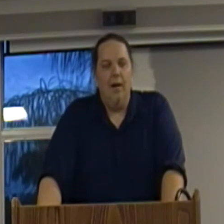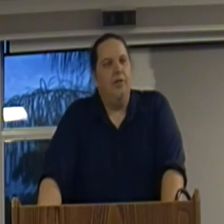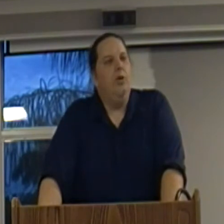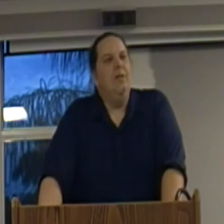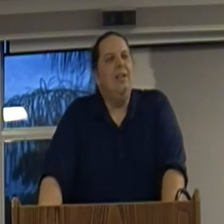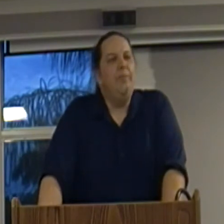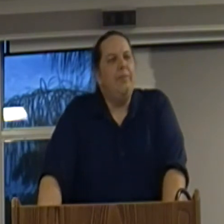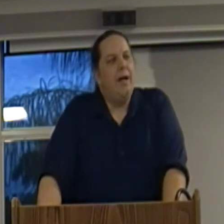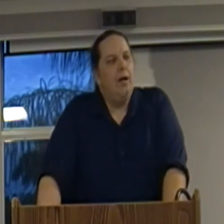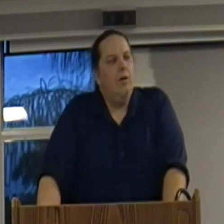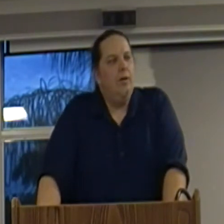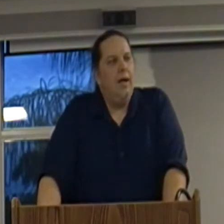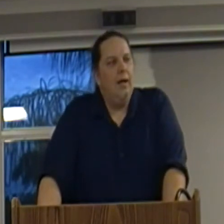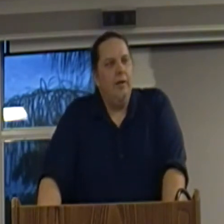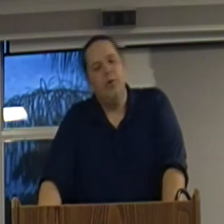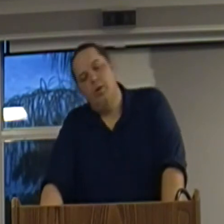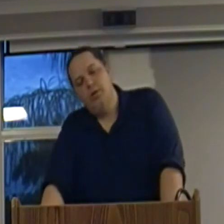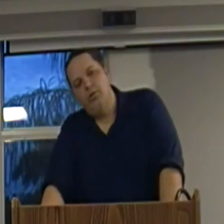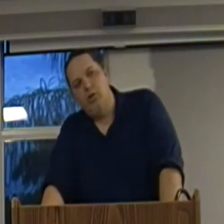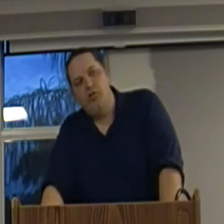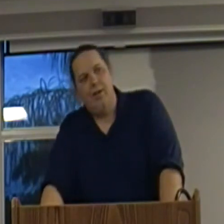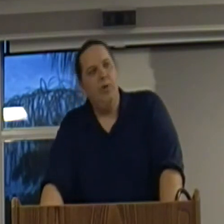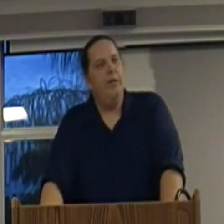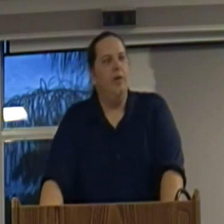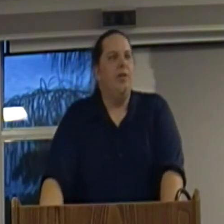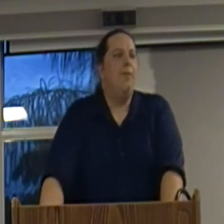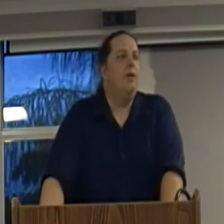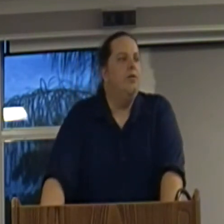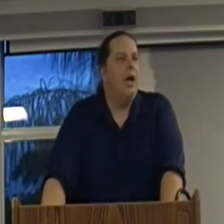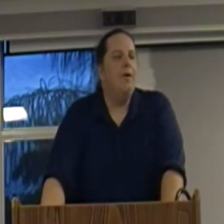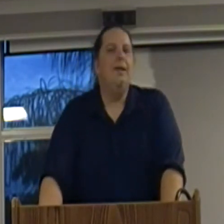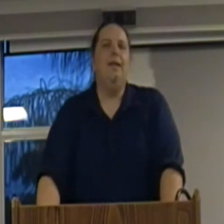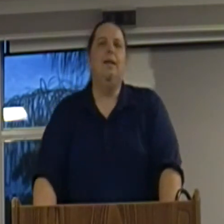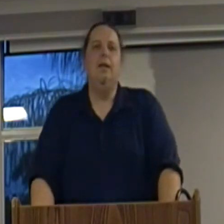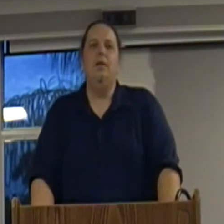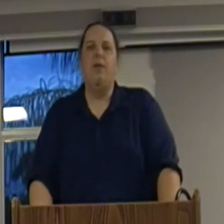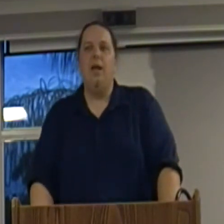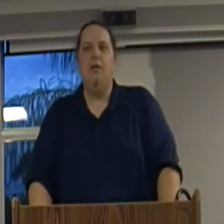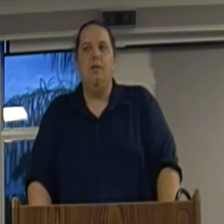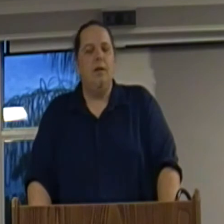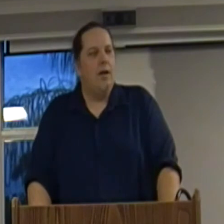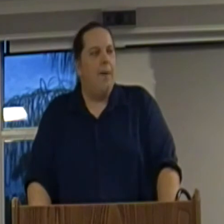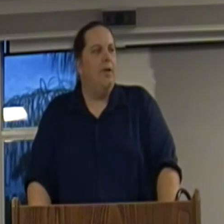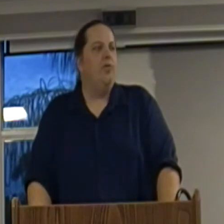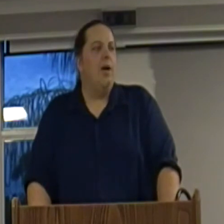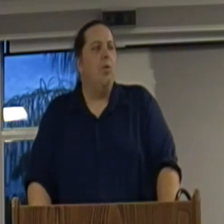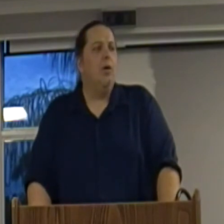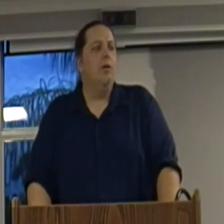I'll tell you a little bit about the other organization that I'm with, Kasama. Kasama is a communist network.